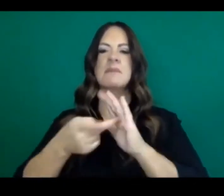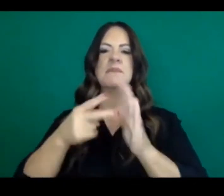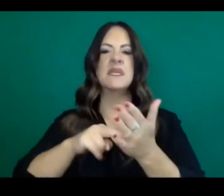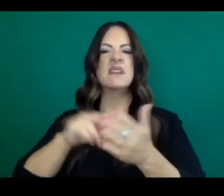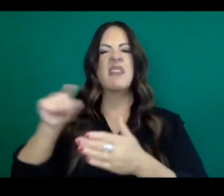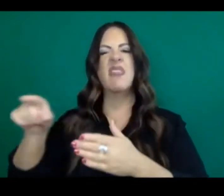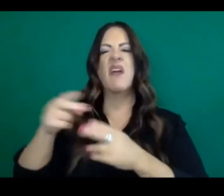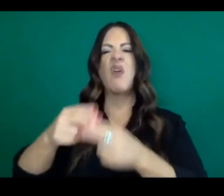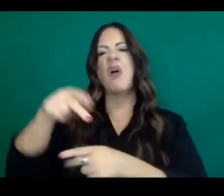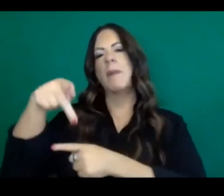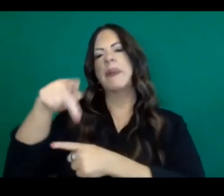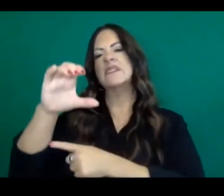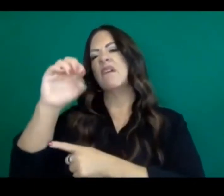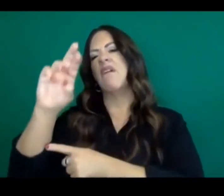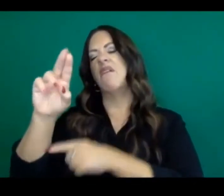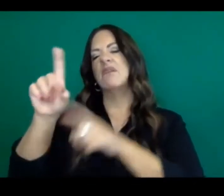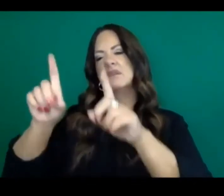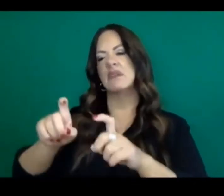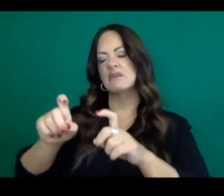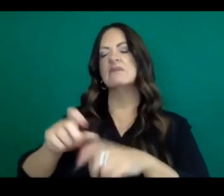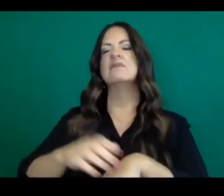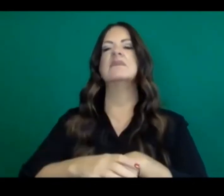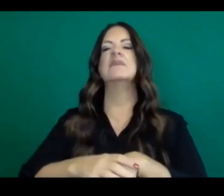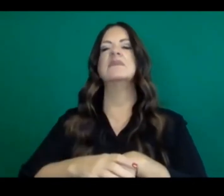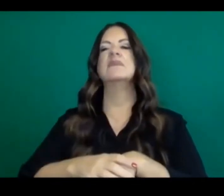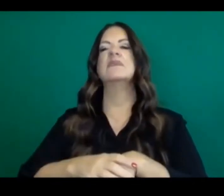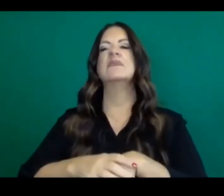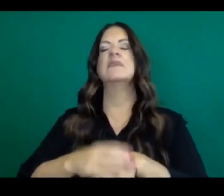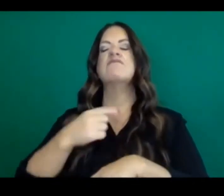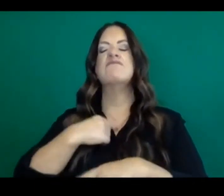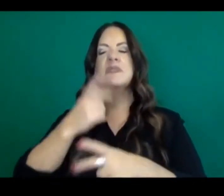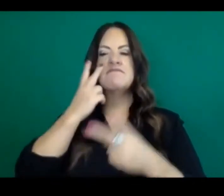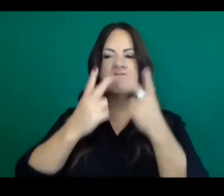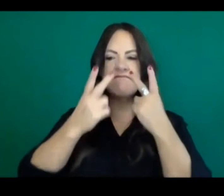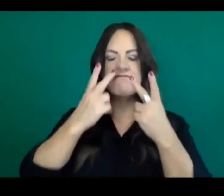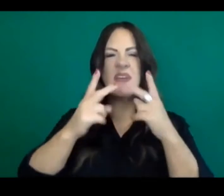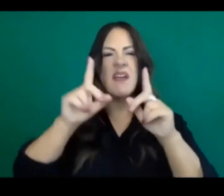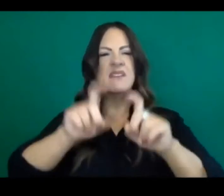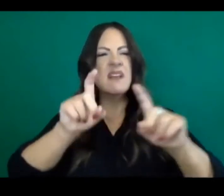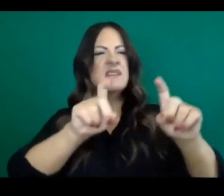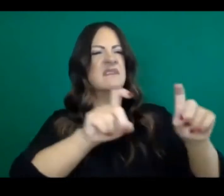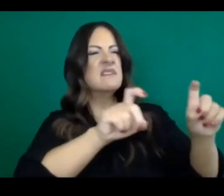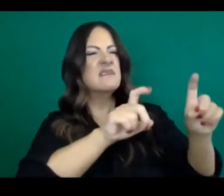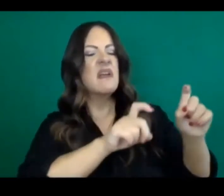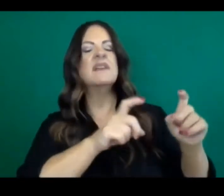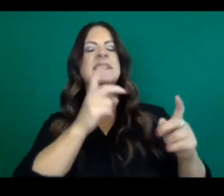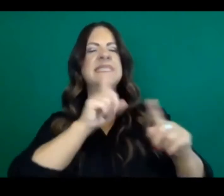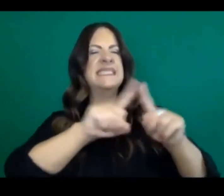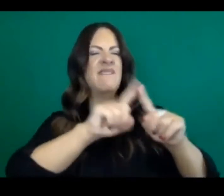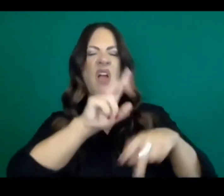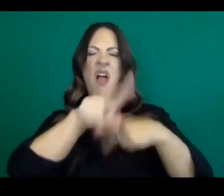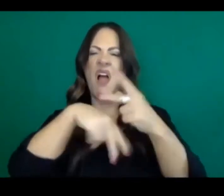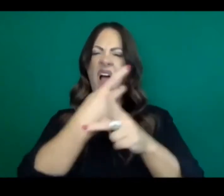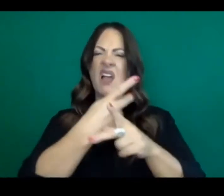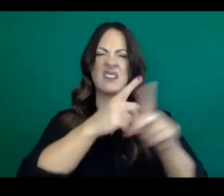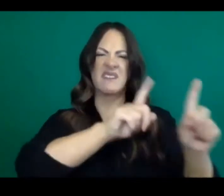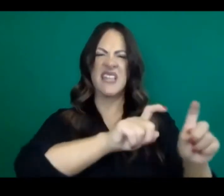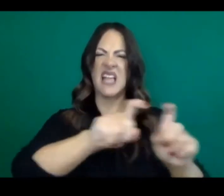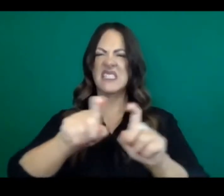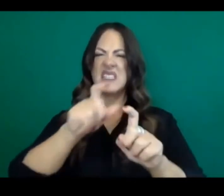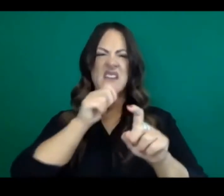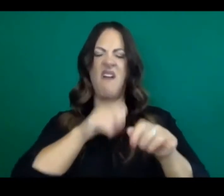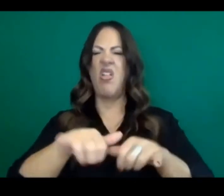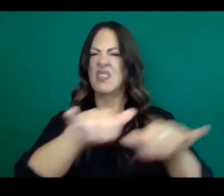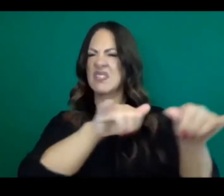tests as we watch the continued evolution in the testing world of different types of tests, more rapid